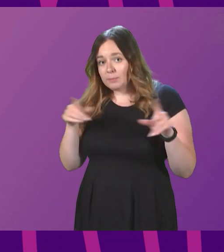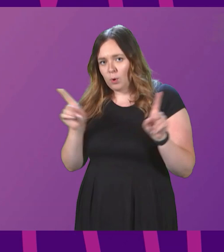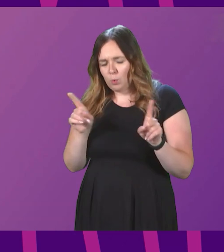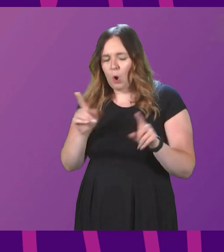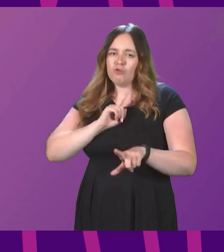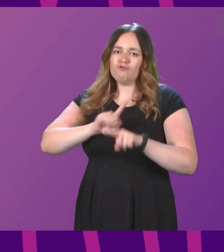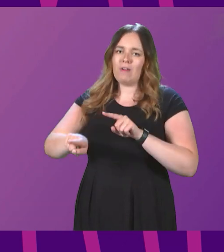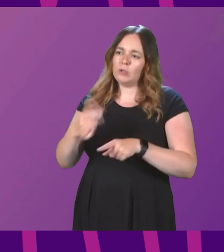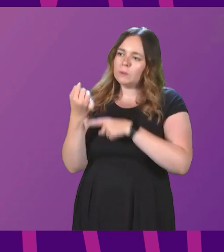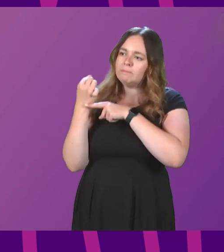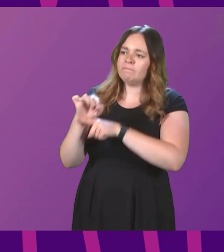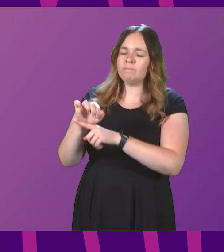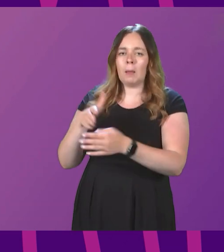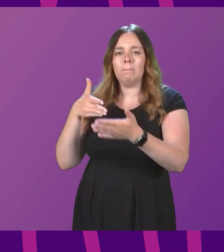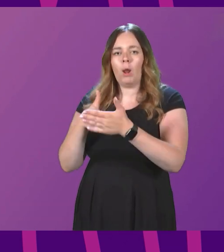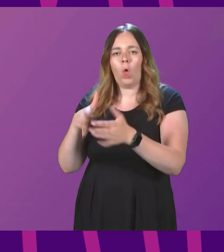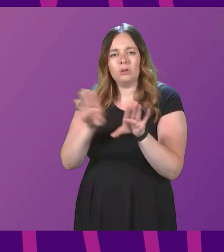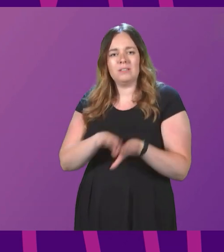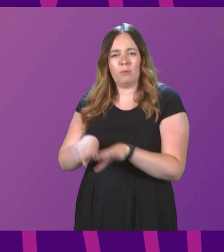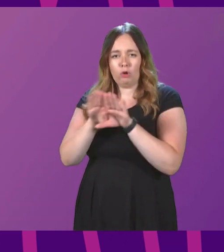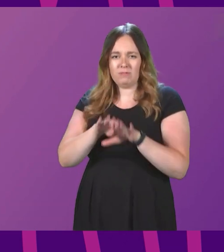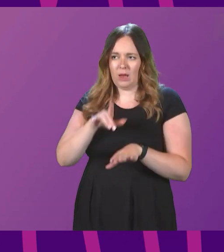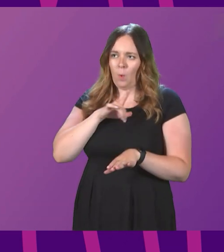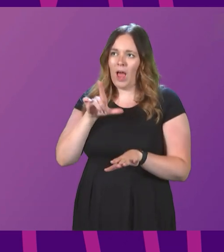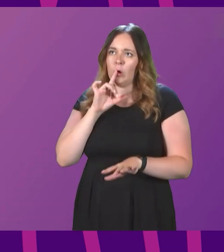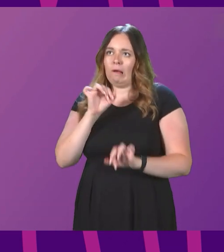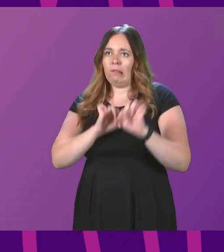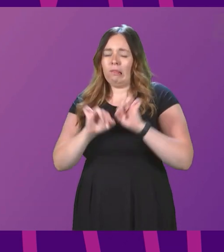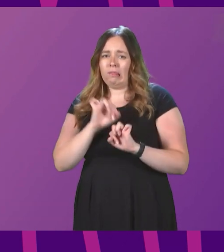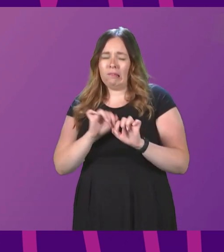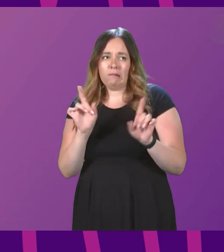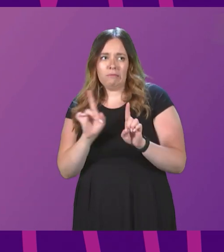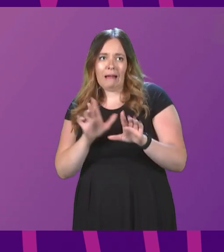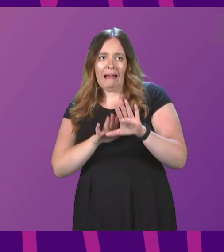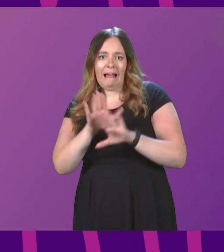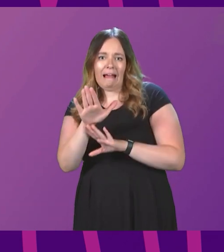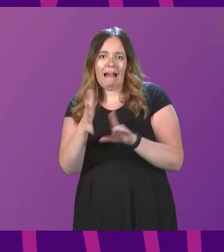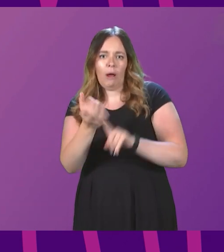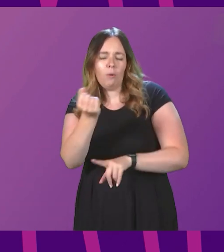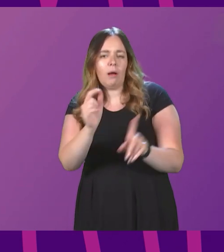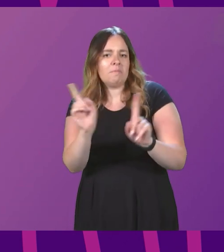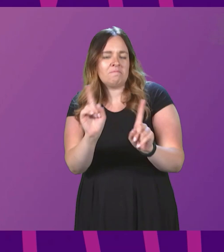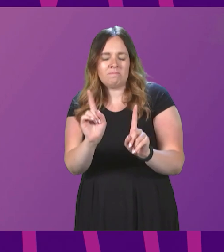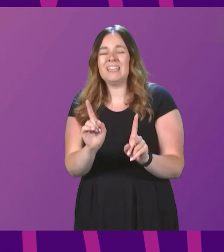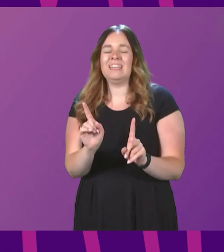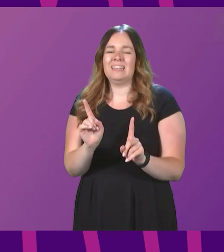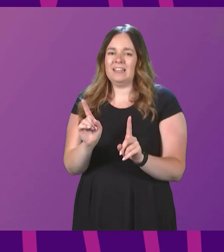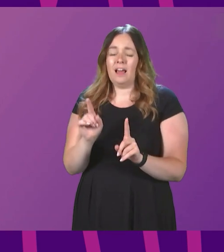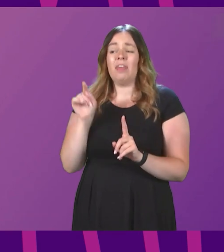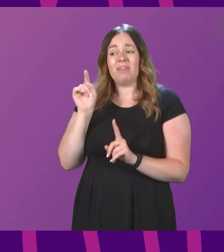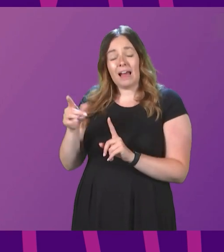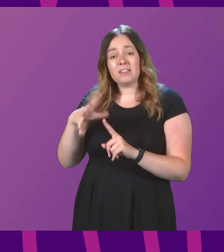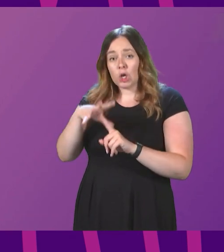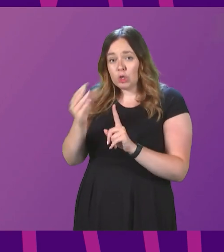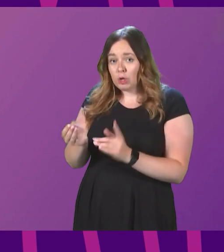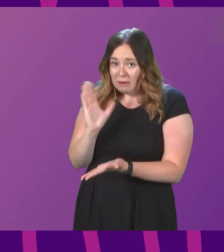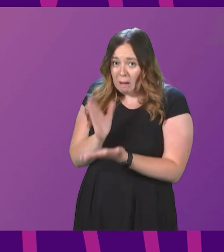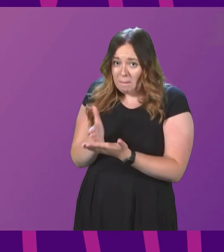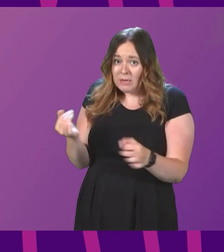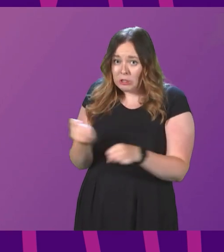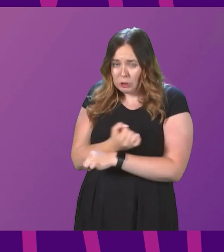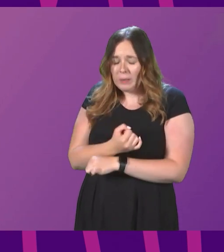to try to block democracy, because you fear the outcome of the democratic choice people will make. That's what the Conservatives are doing.